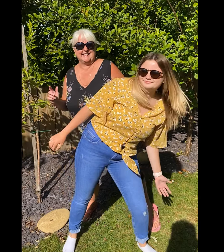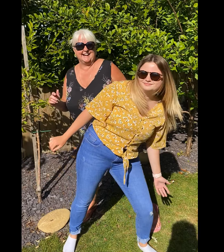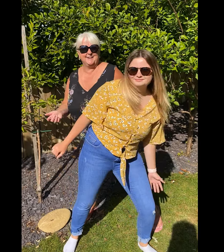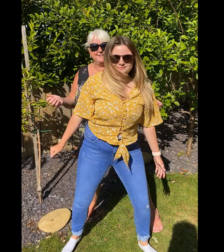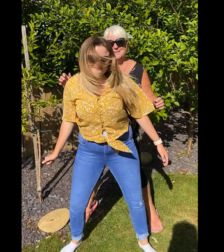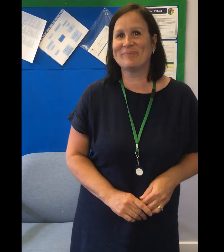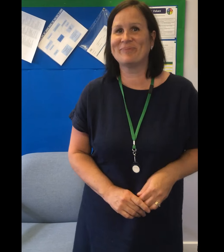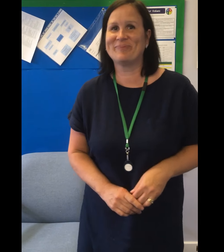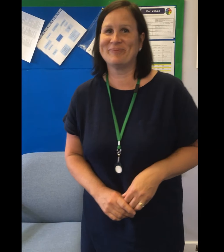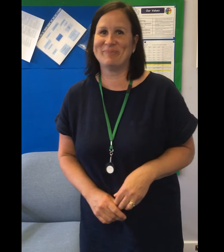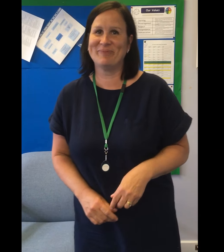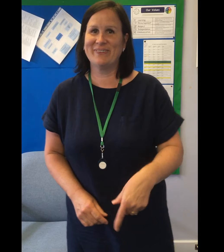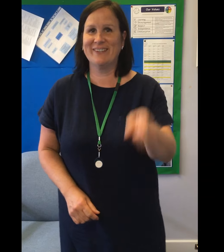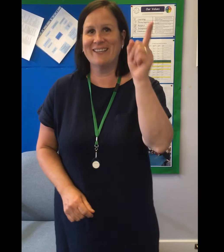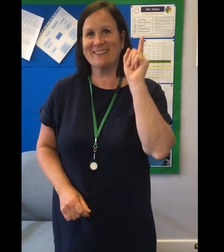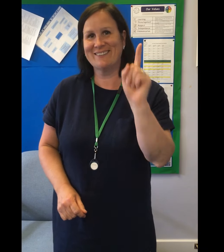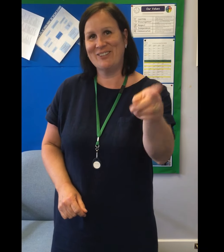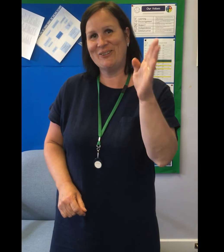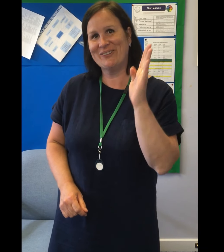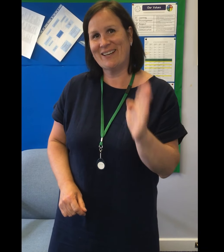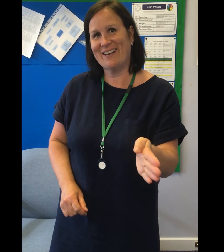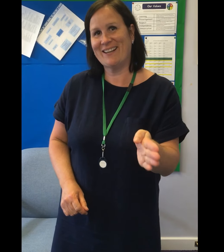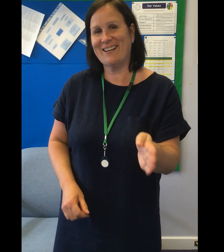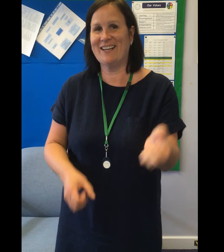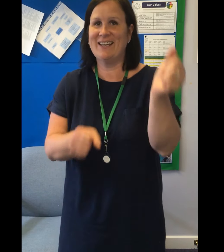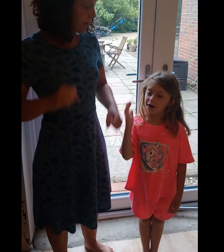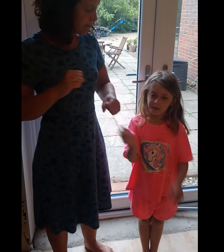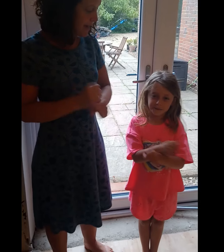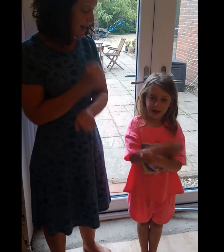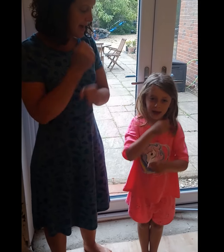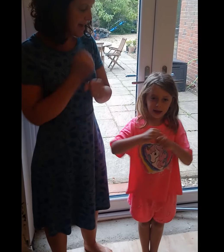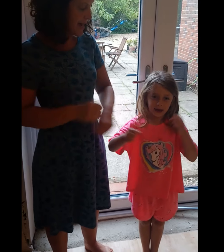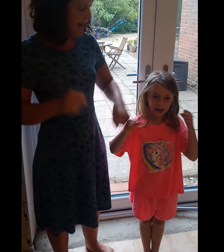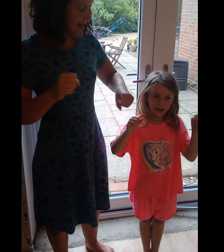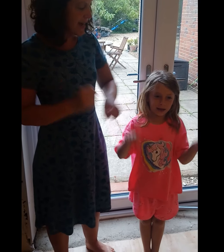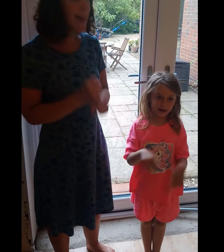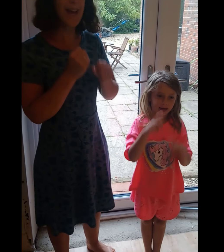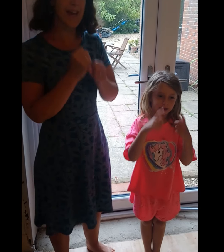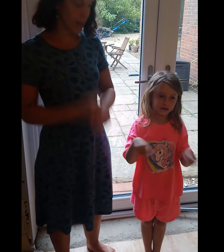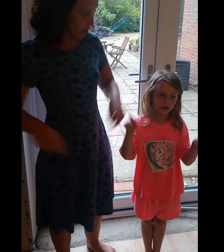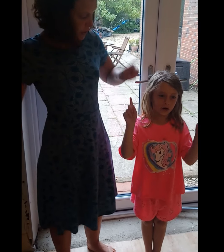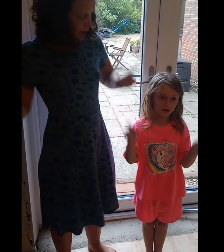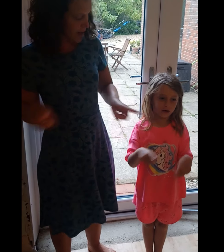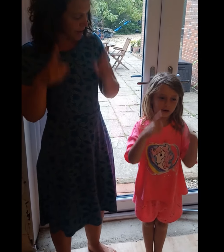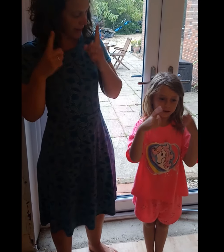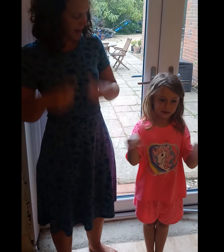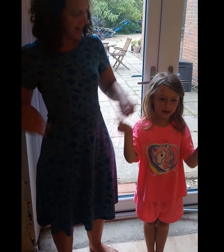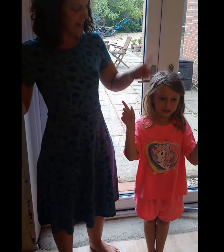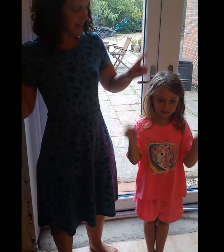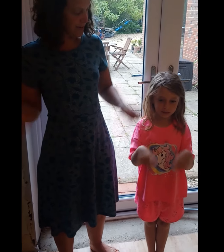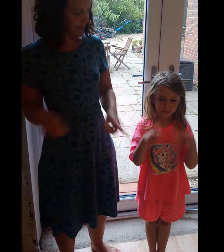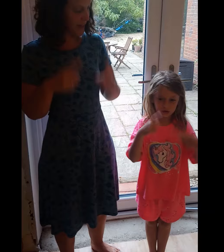Cause you gotta Make your own kind of music